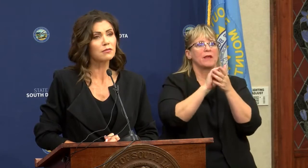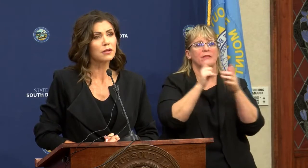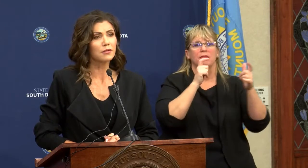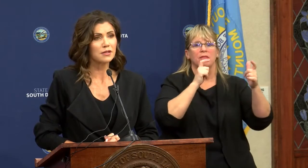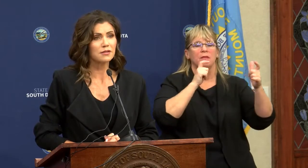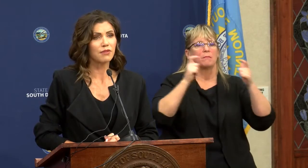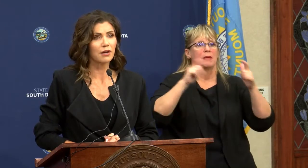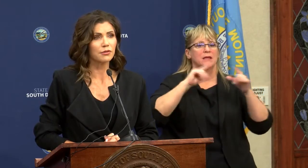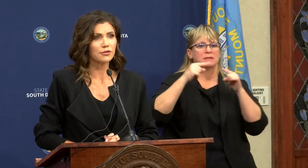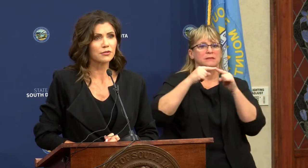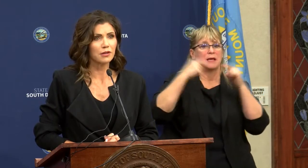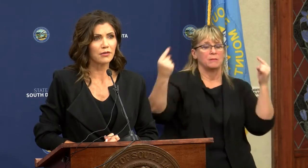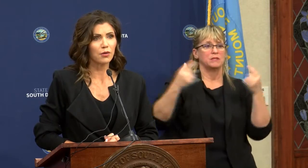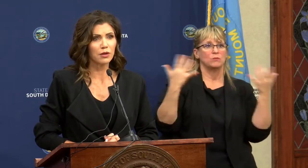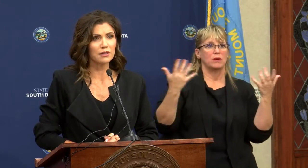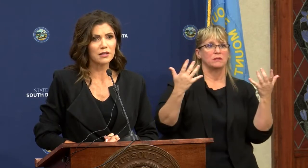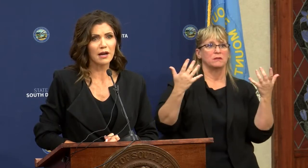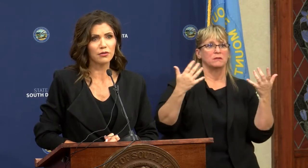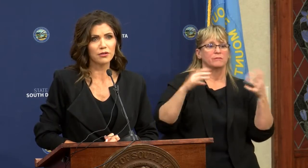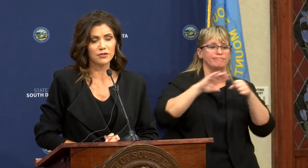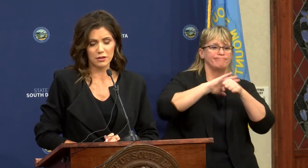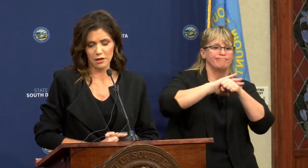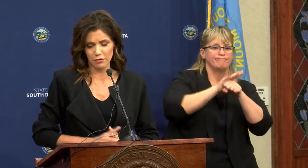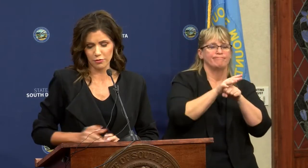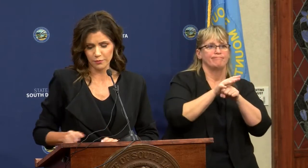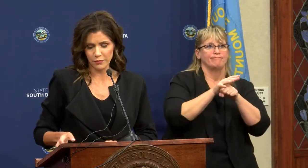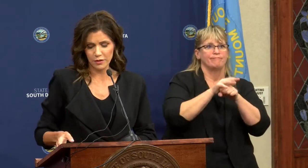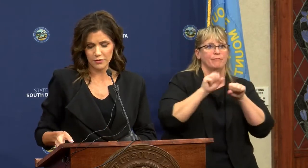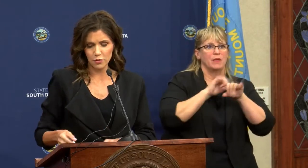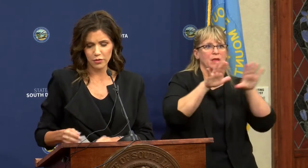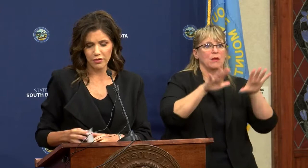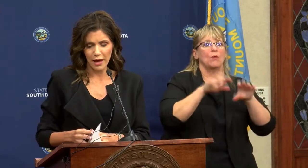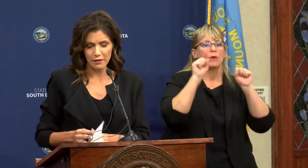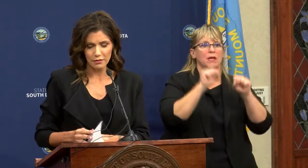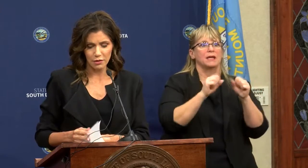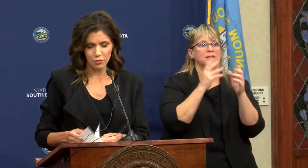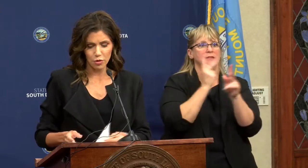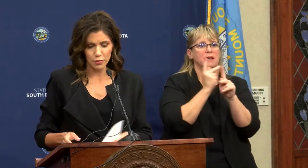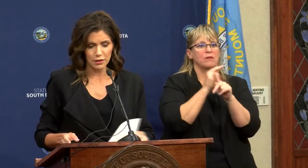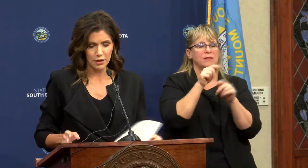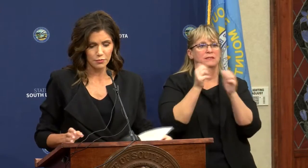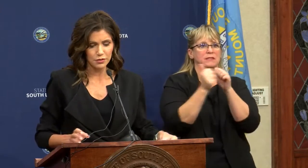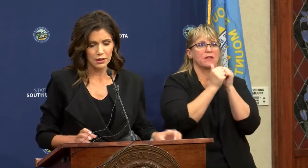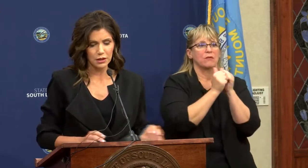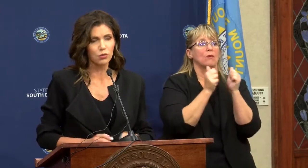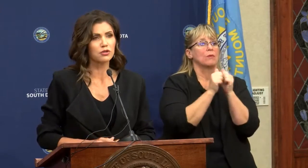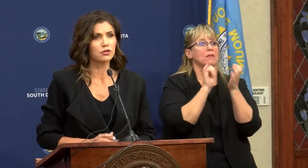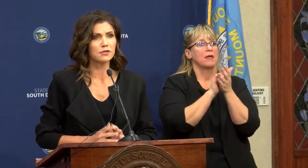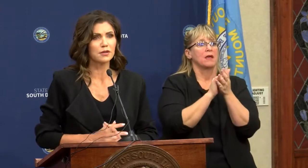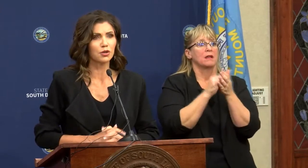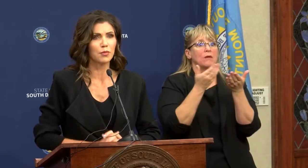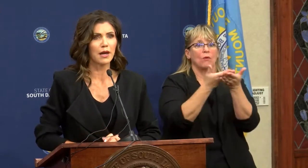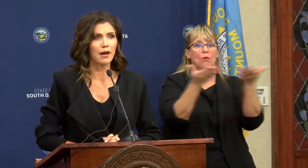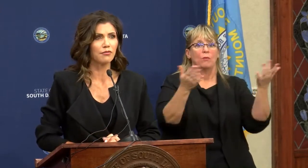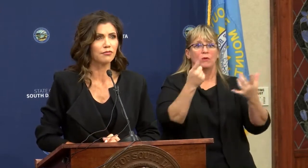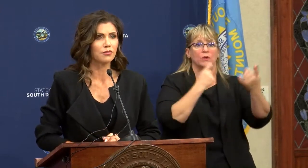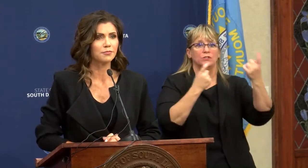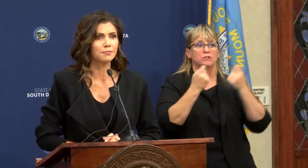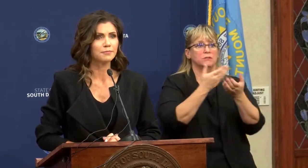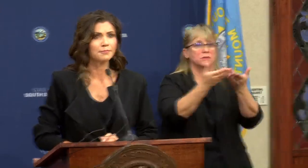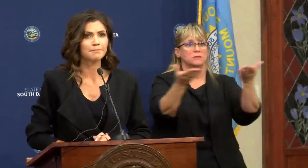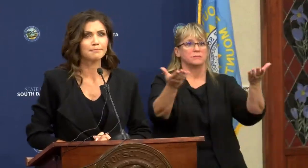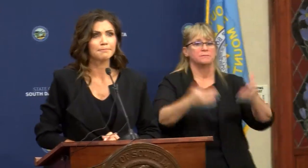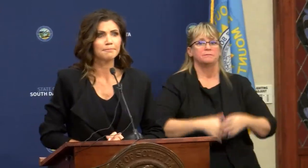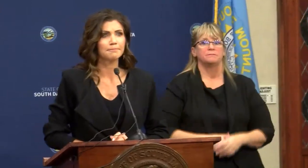enemy is the virus and that we can tackle this together. So with that, I will open it up to any questions that you may have.